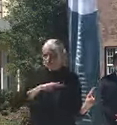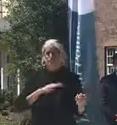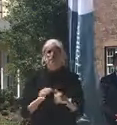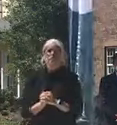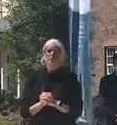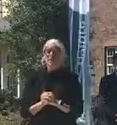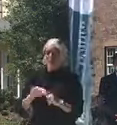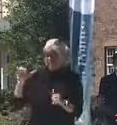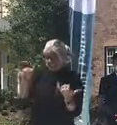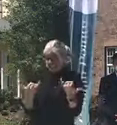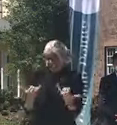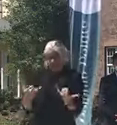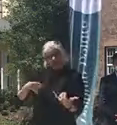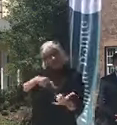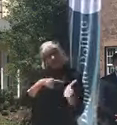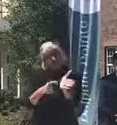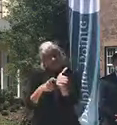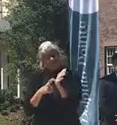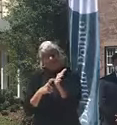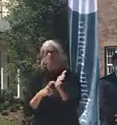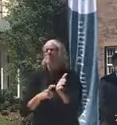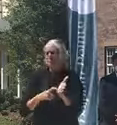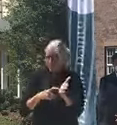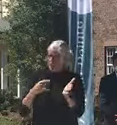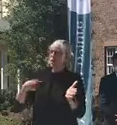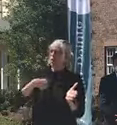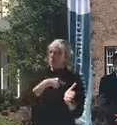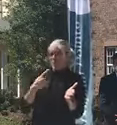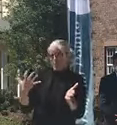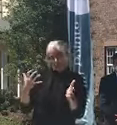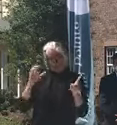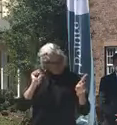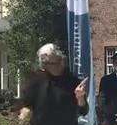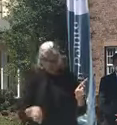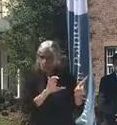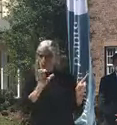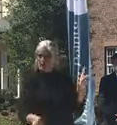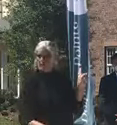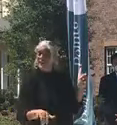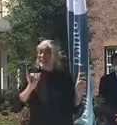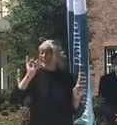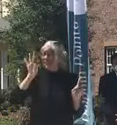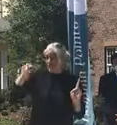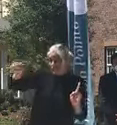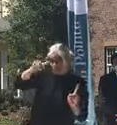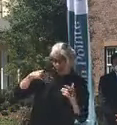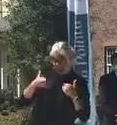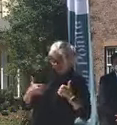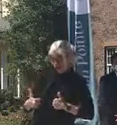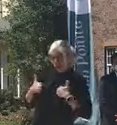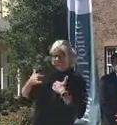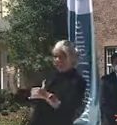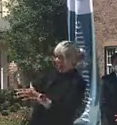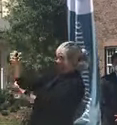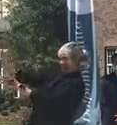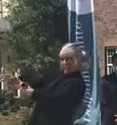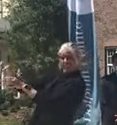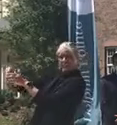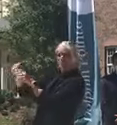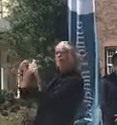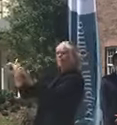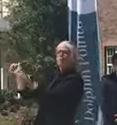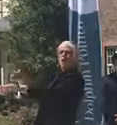we're now requiring, and we do have the capacity to do this, that if you have a resident at a long-term care facility, go to the hospital,